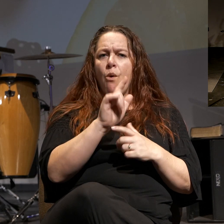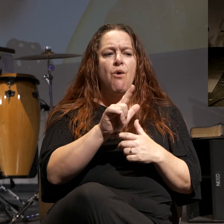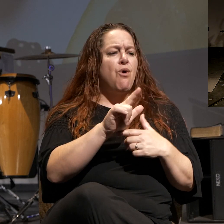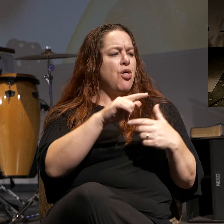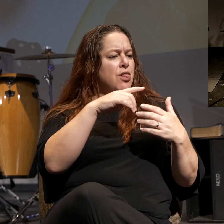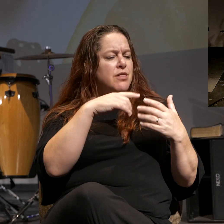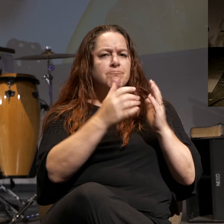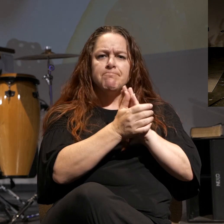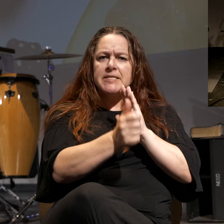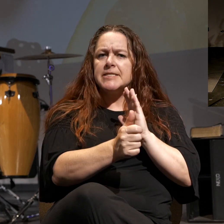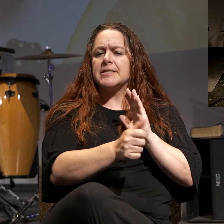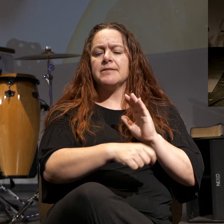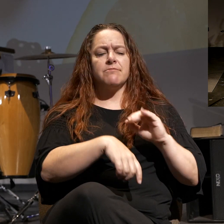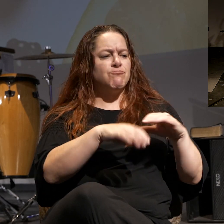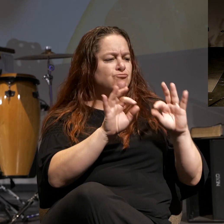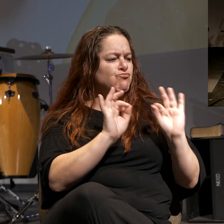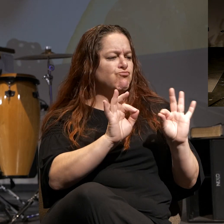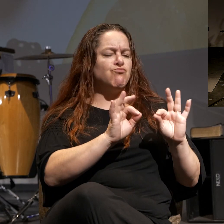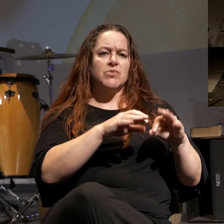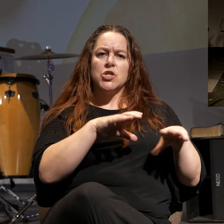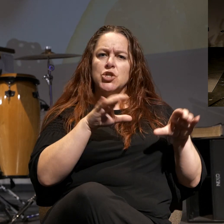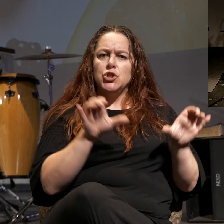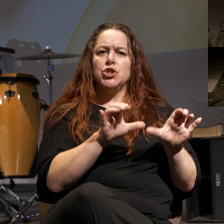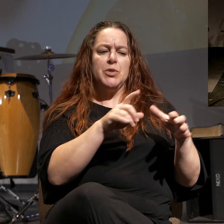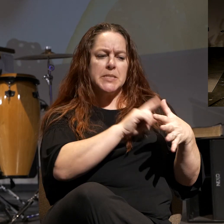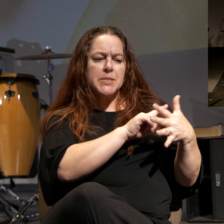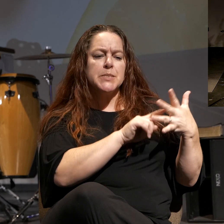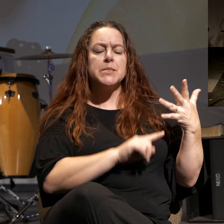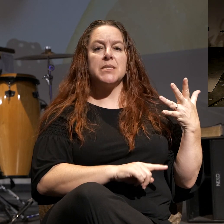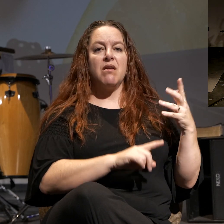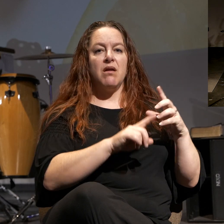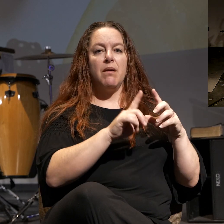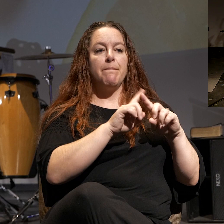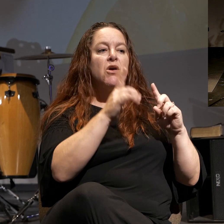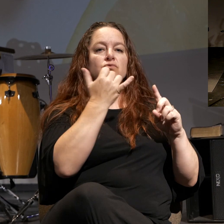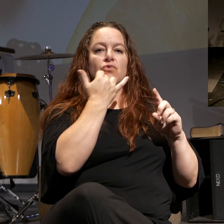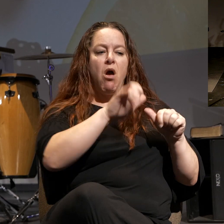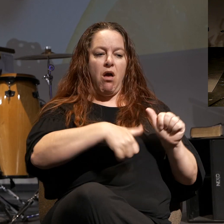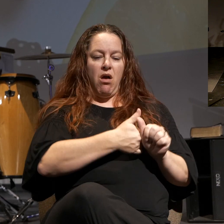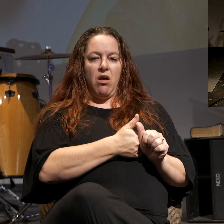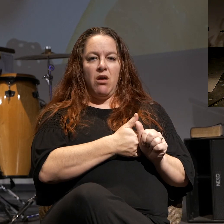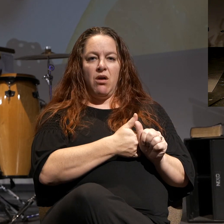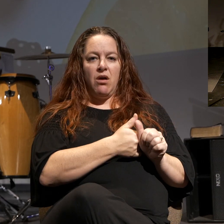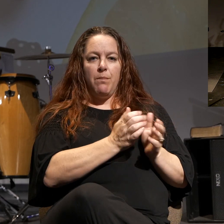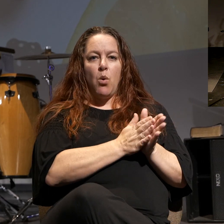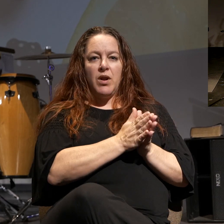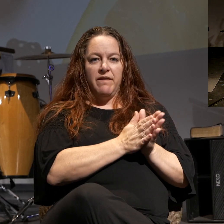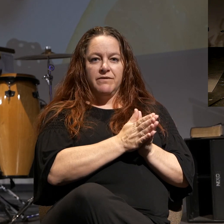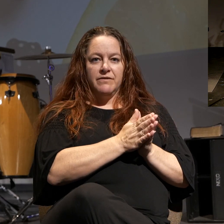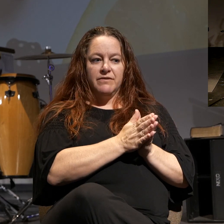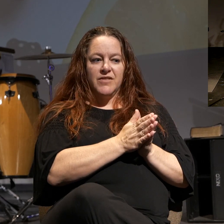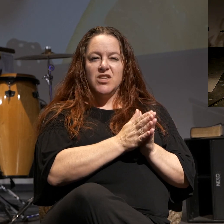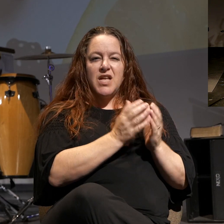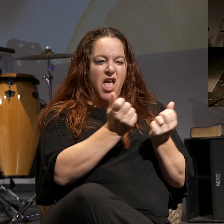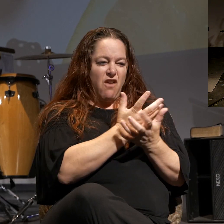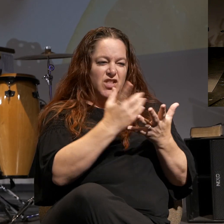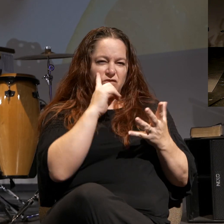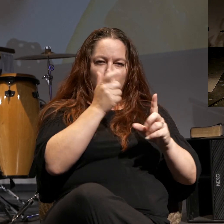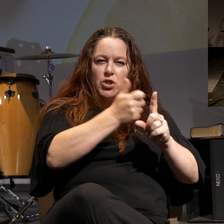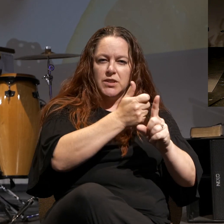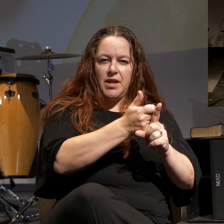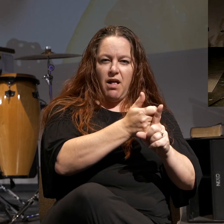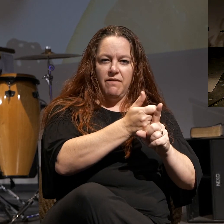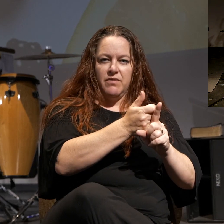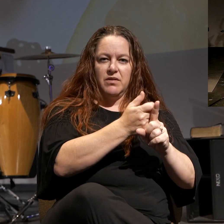can be very gifted, and be exercising all of that out of wrong motives for yourself, for